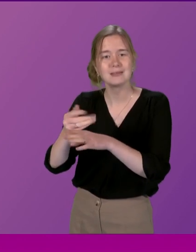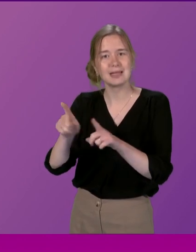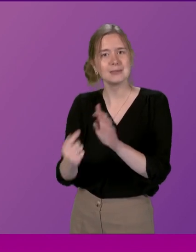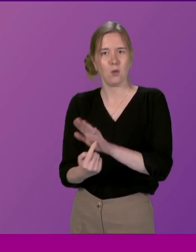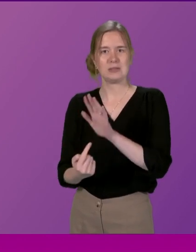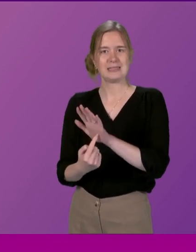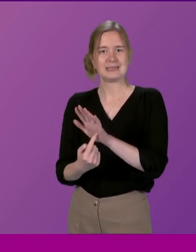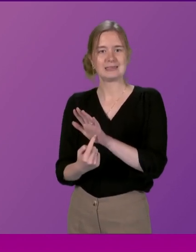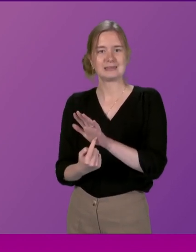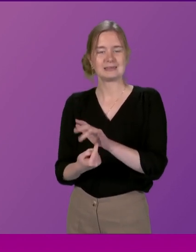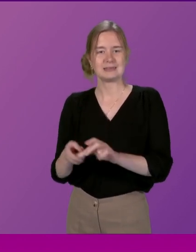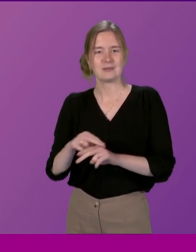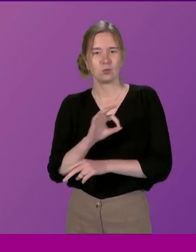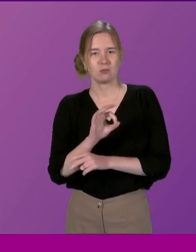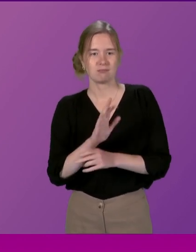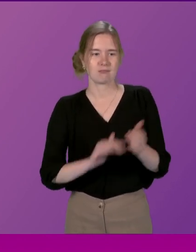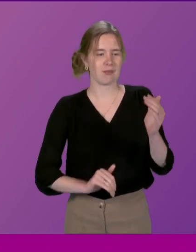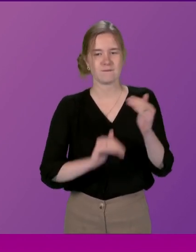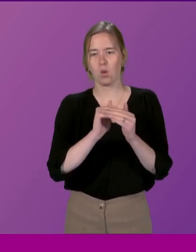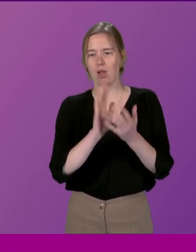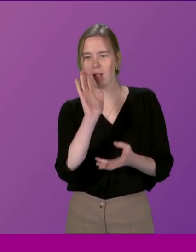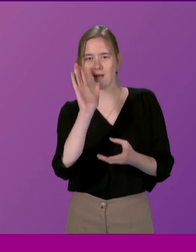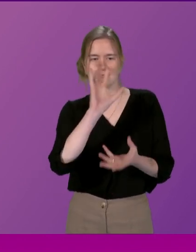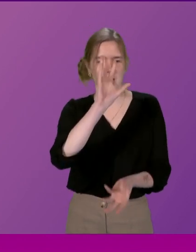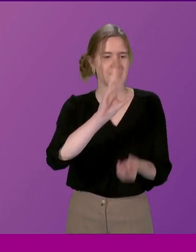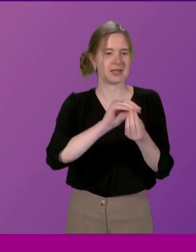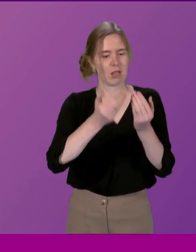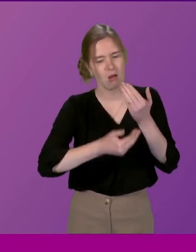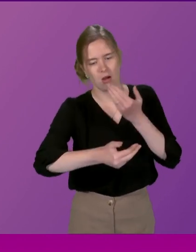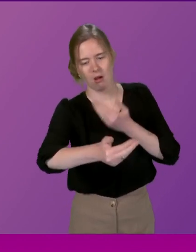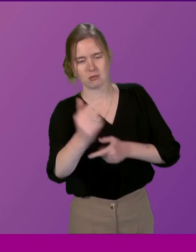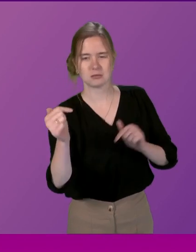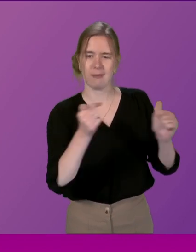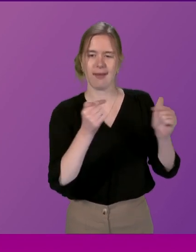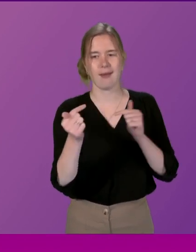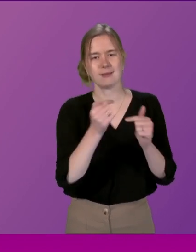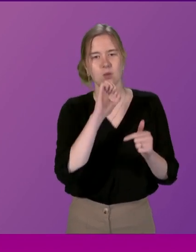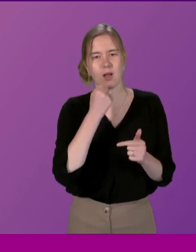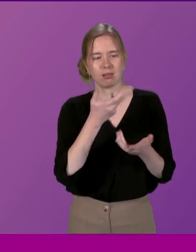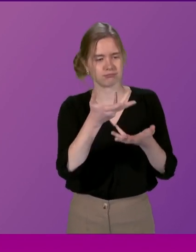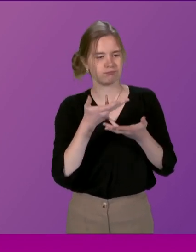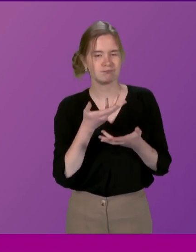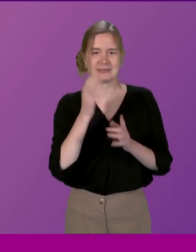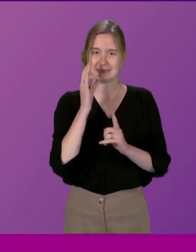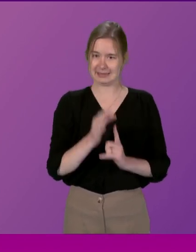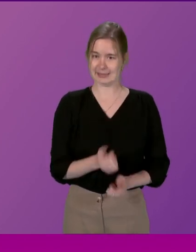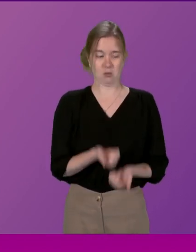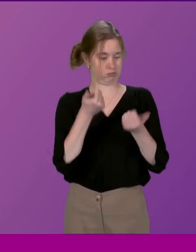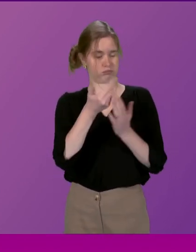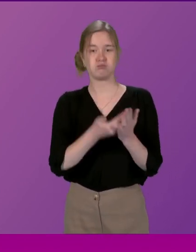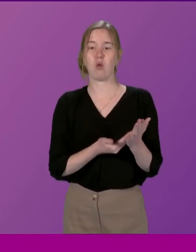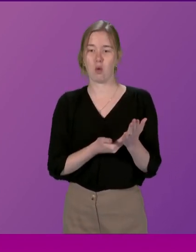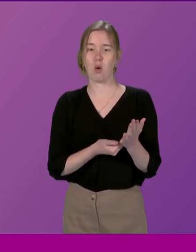important If we ask an all-encompassing kind of long debate We are going to get a very detailed good report